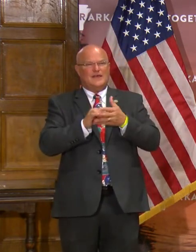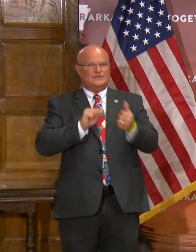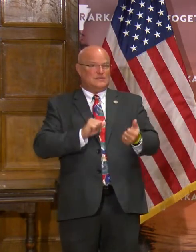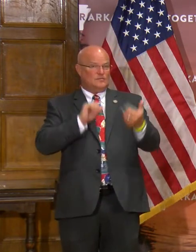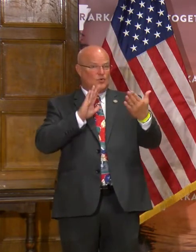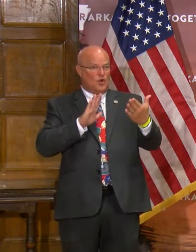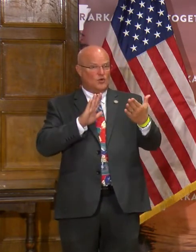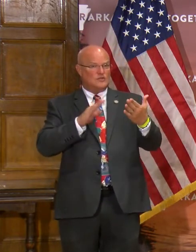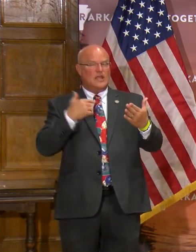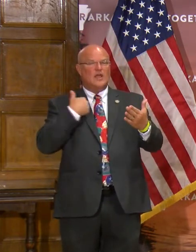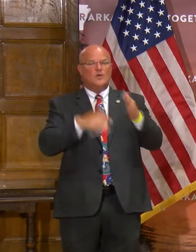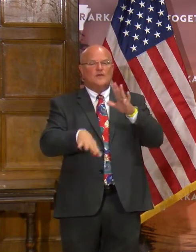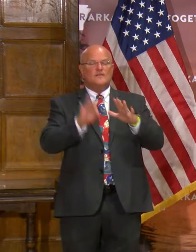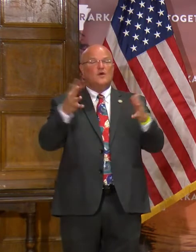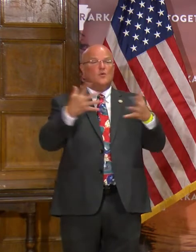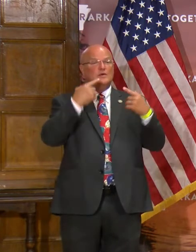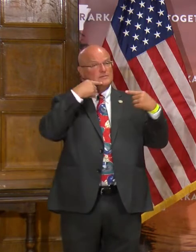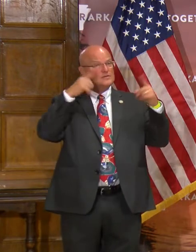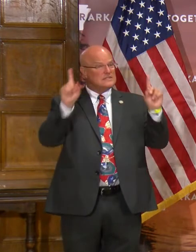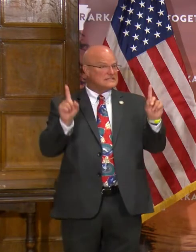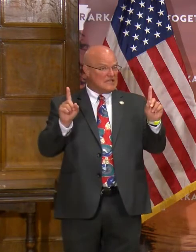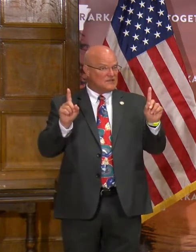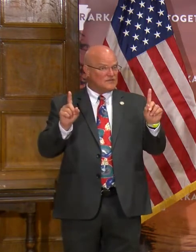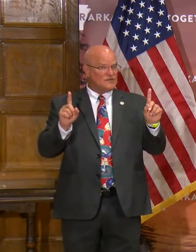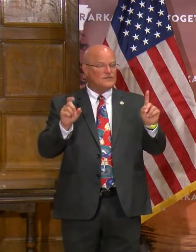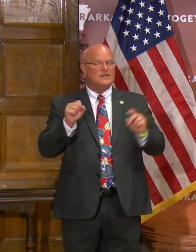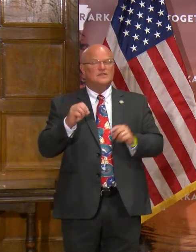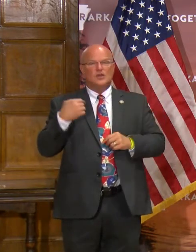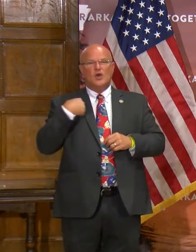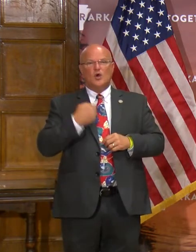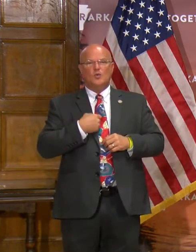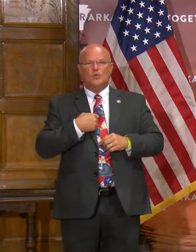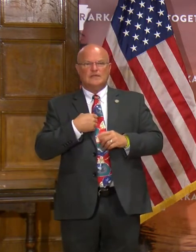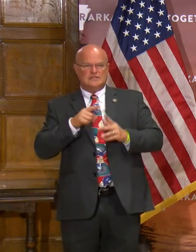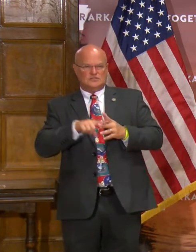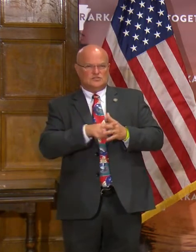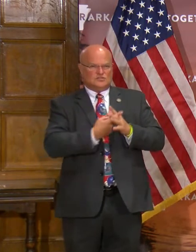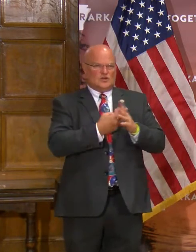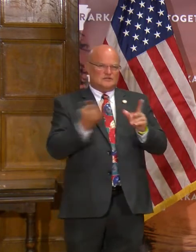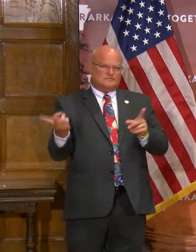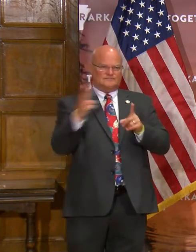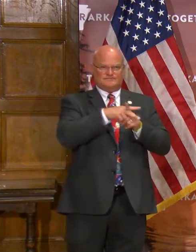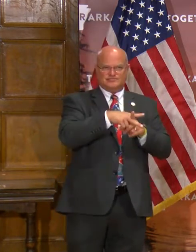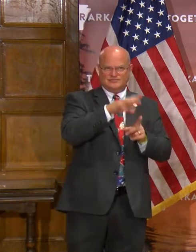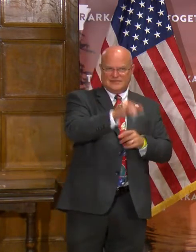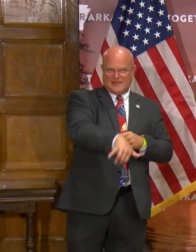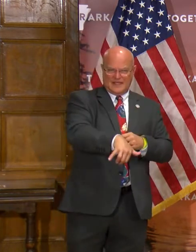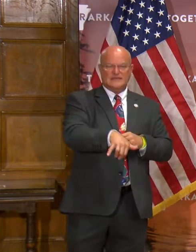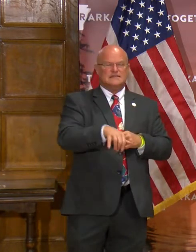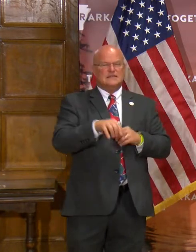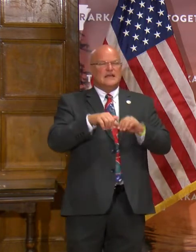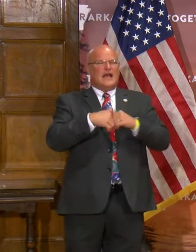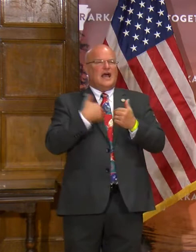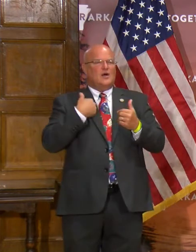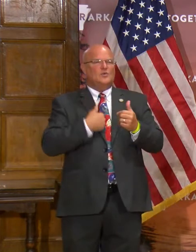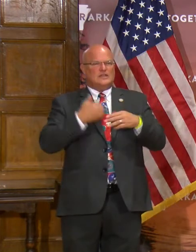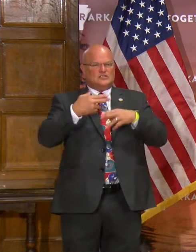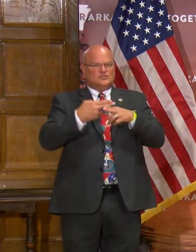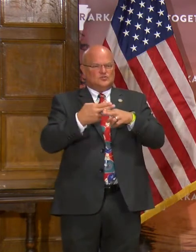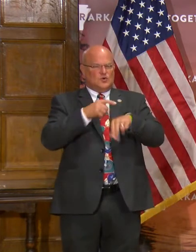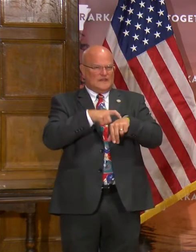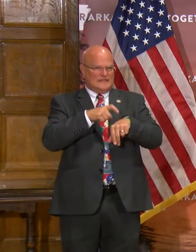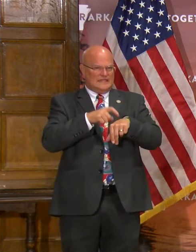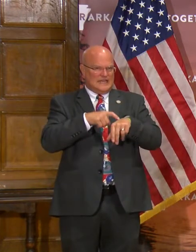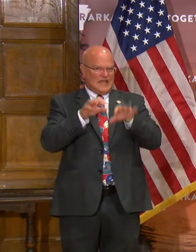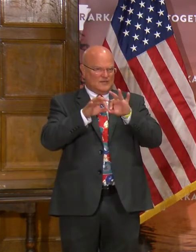approached and we found out what was most successful. And so we implemented that. That's an example of how we can shorten that